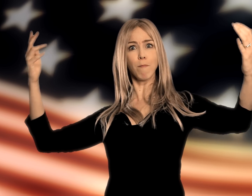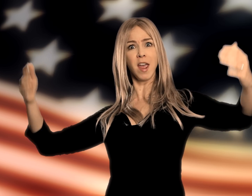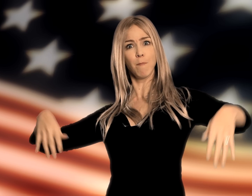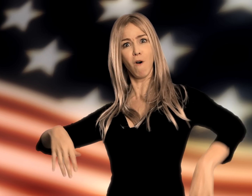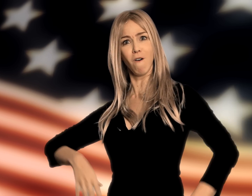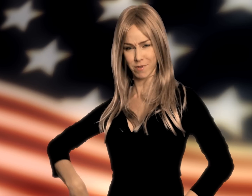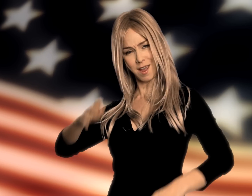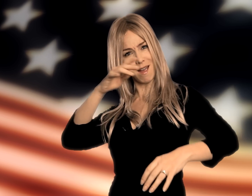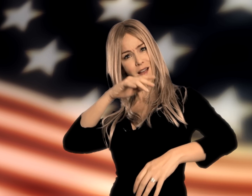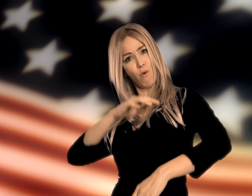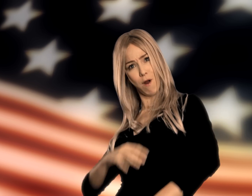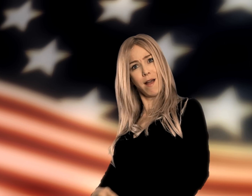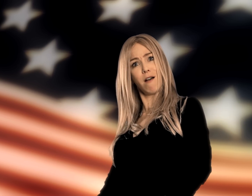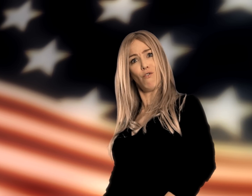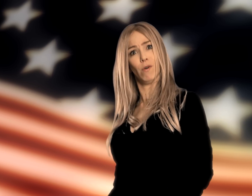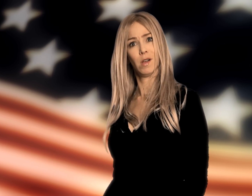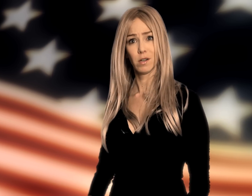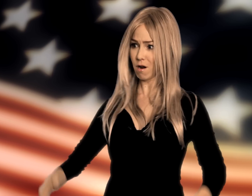people! Yeah! Wow! No!